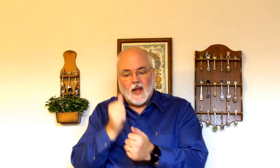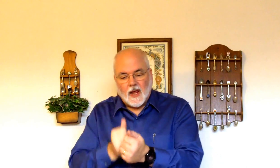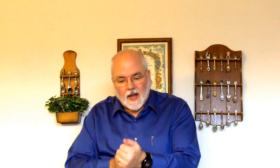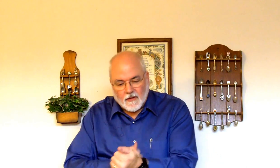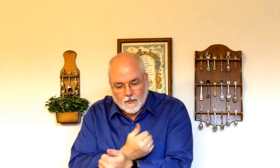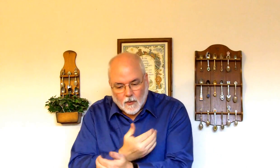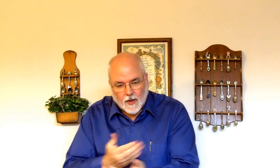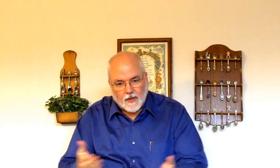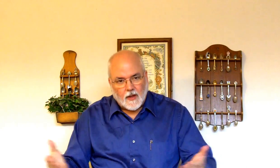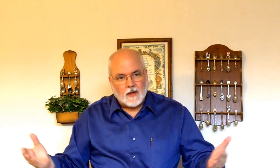Everything.